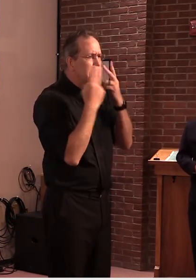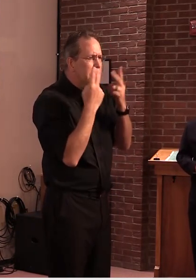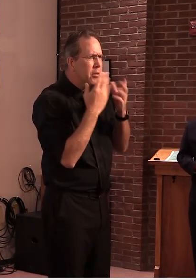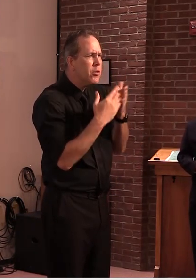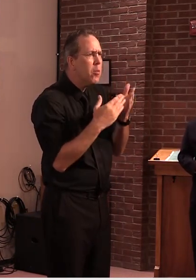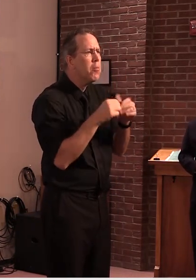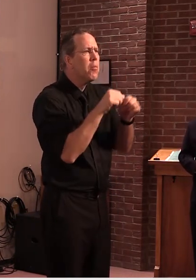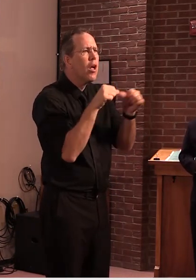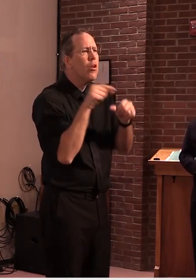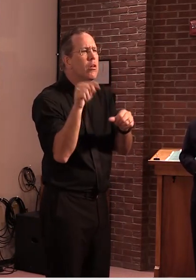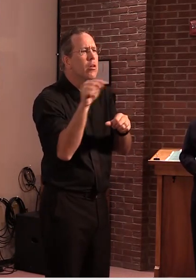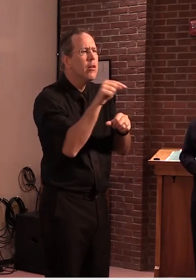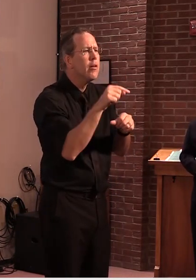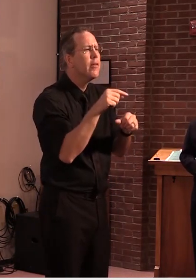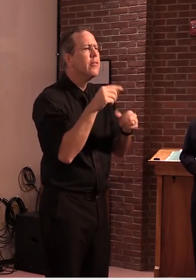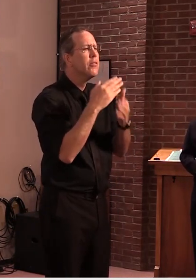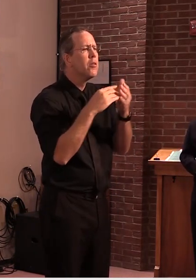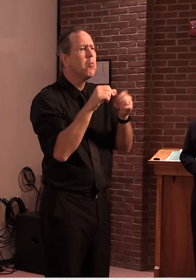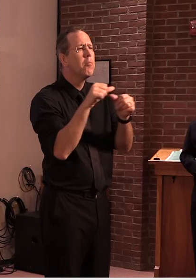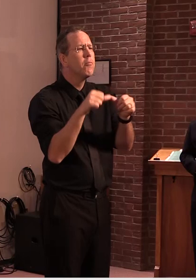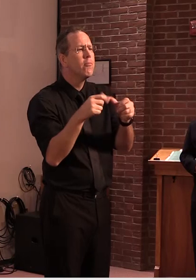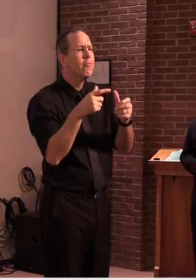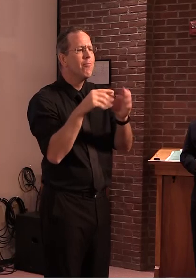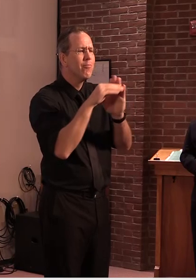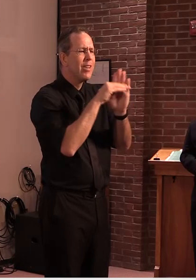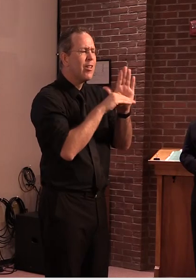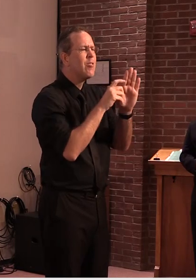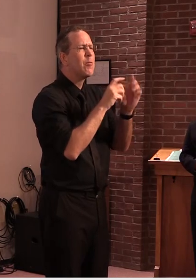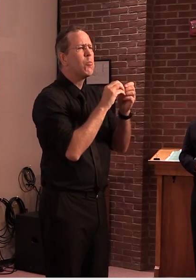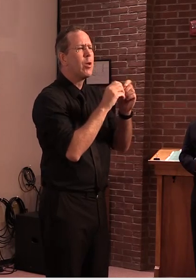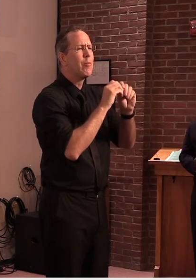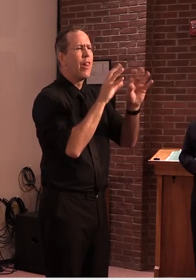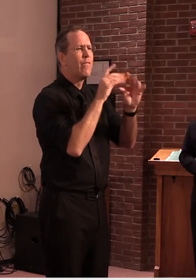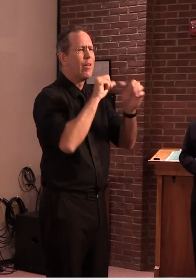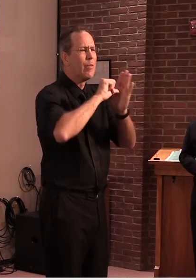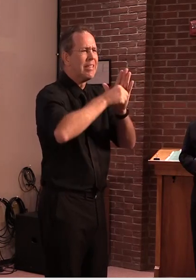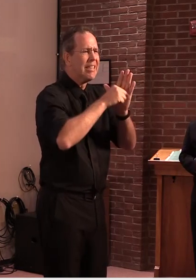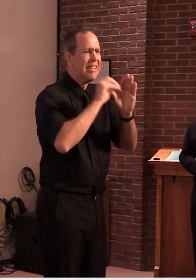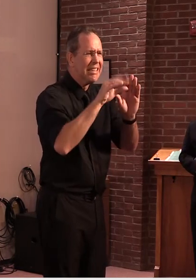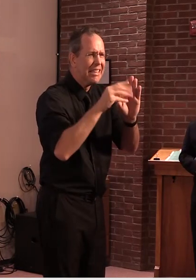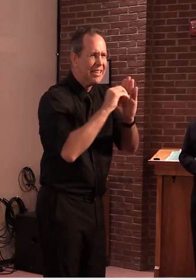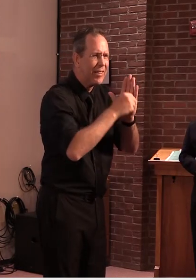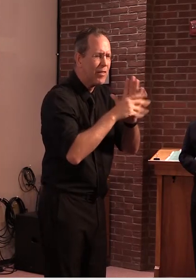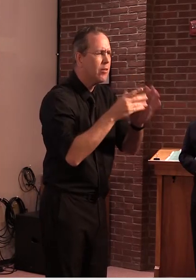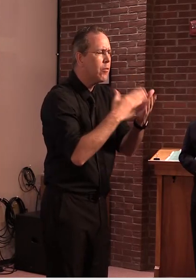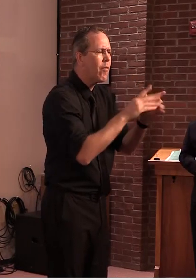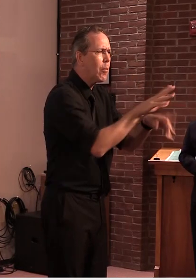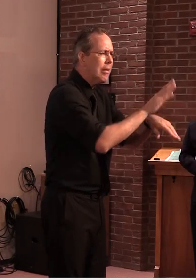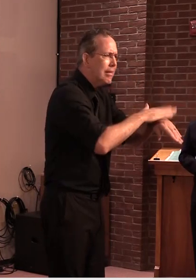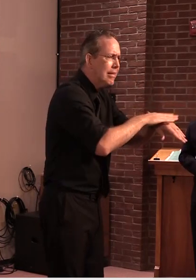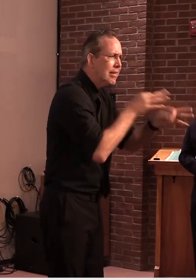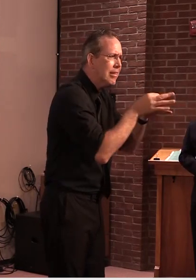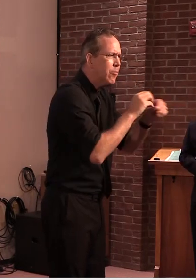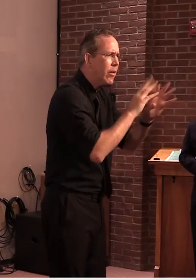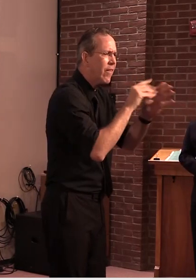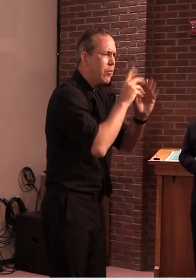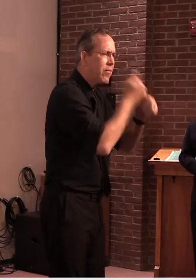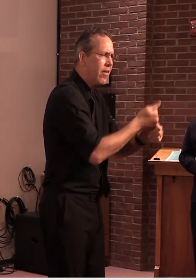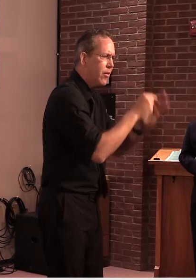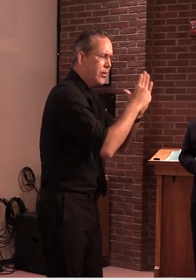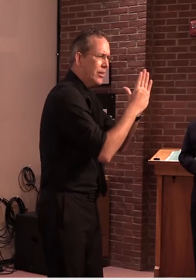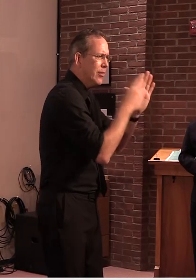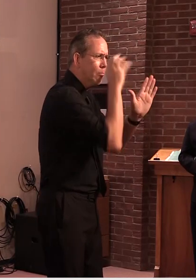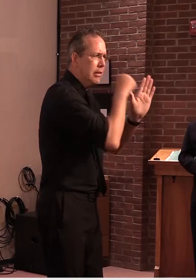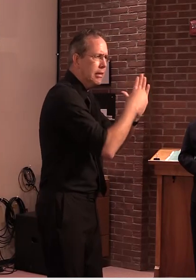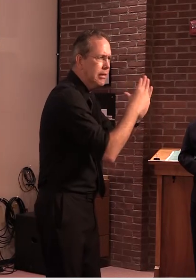clarity might be helpful as well as additional precautionary measures that that we believe it makes sense to to put in place